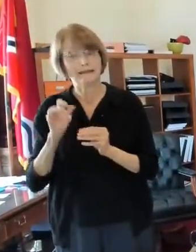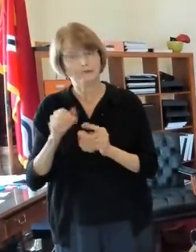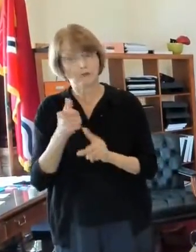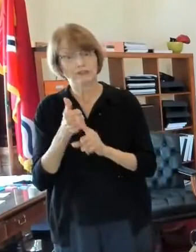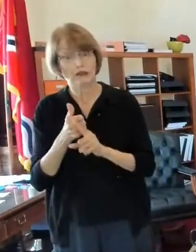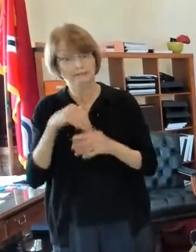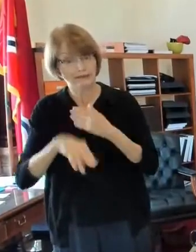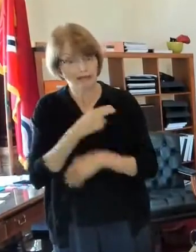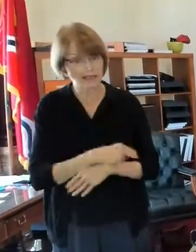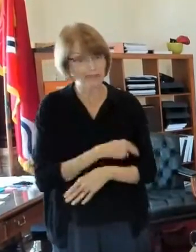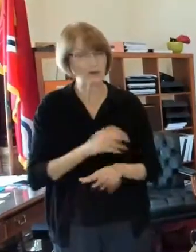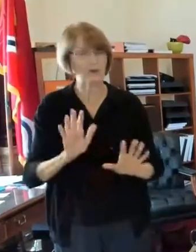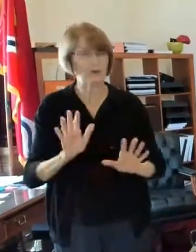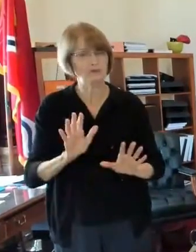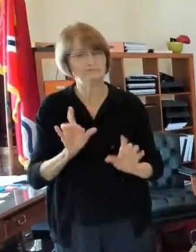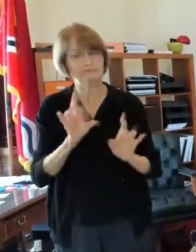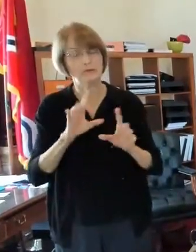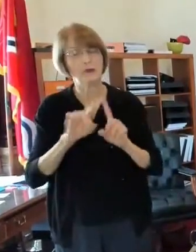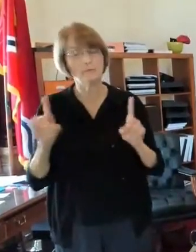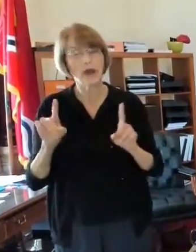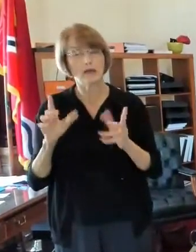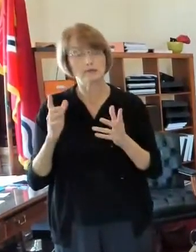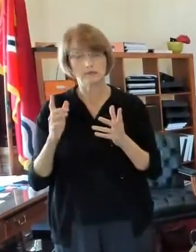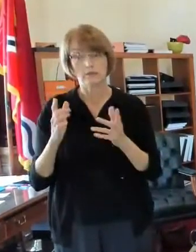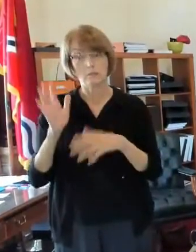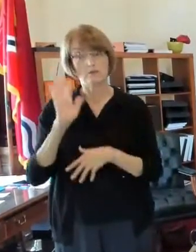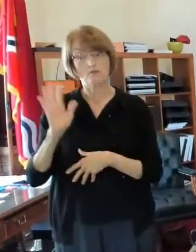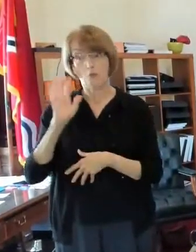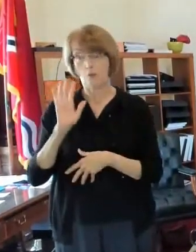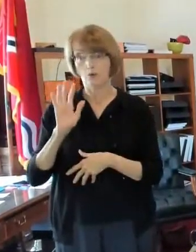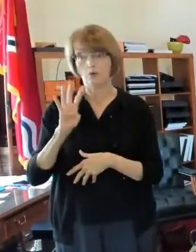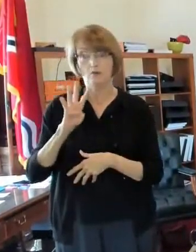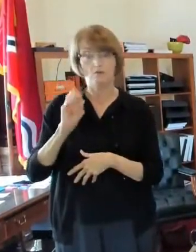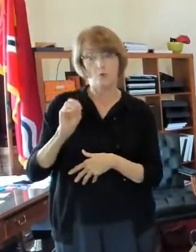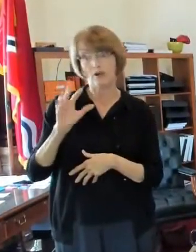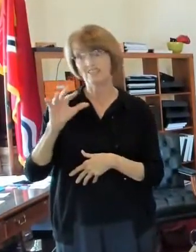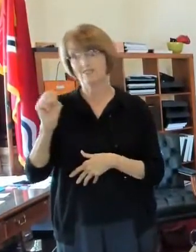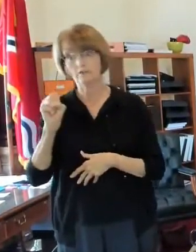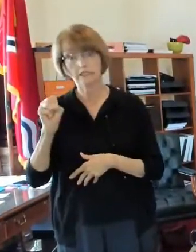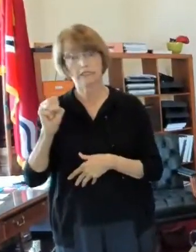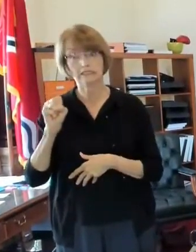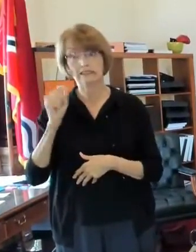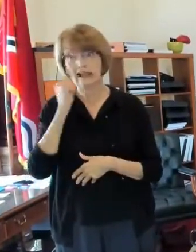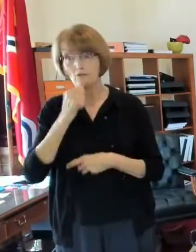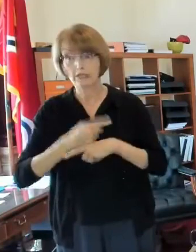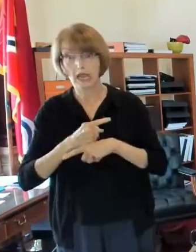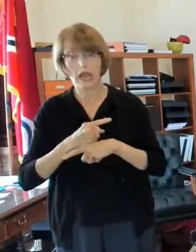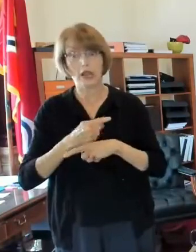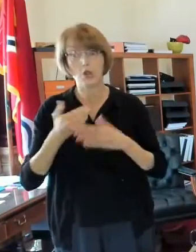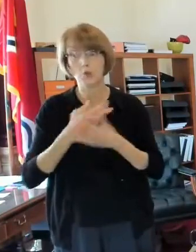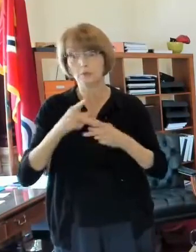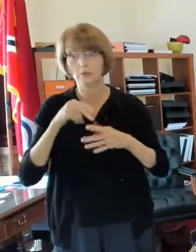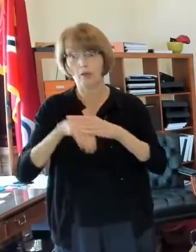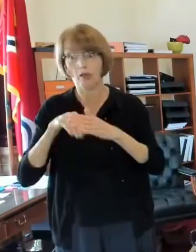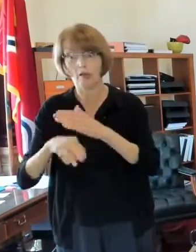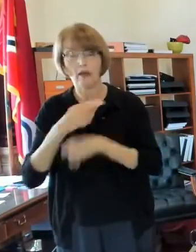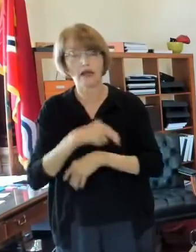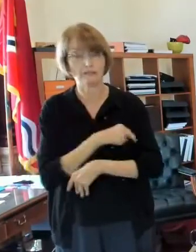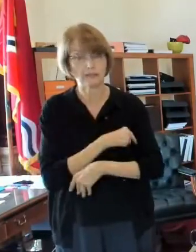as high as it has been where it's been up in the mid 40s and even the mid 50s and then there were